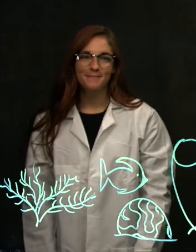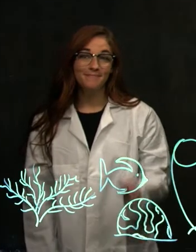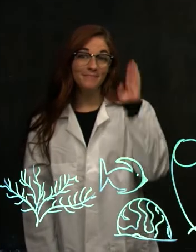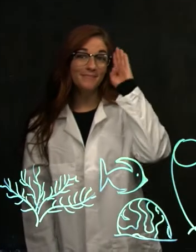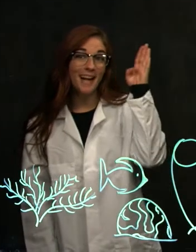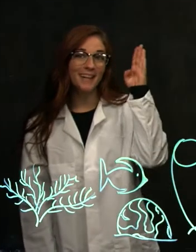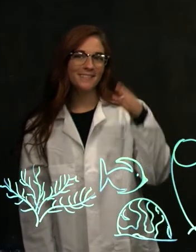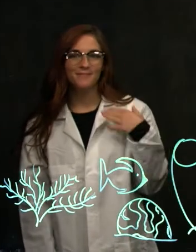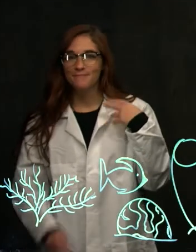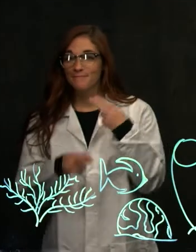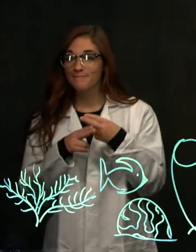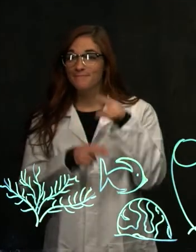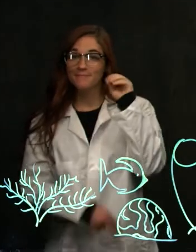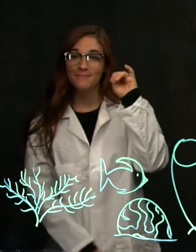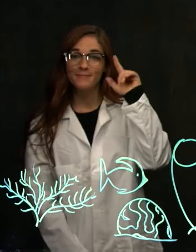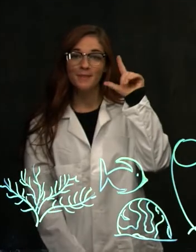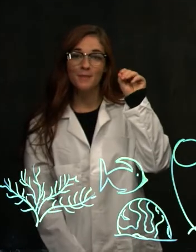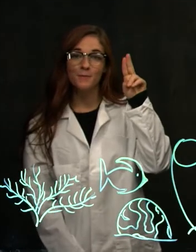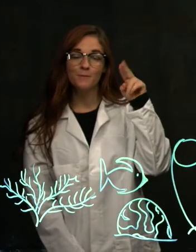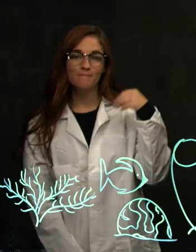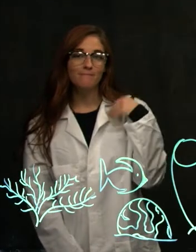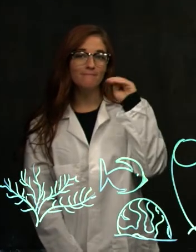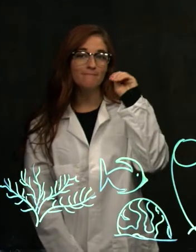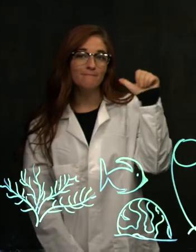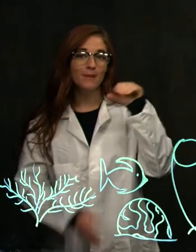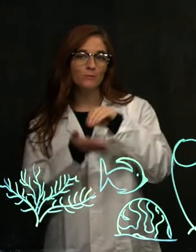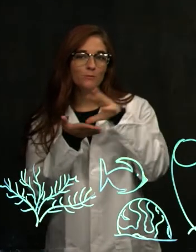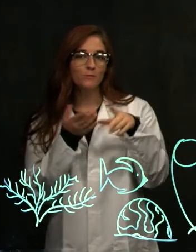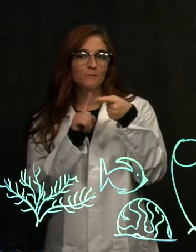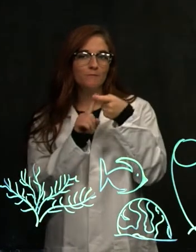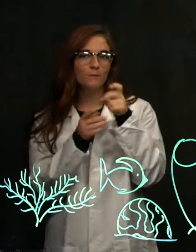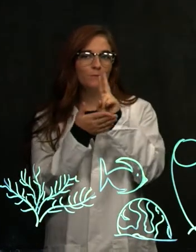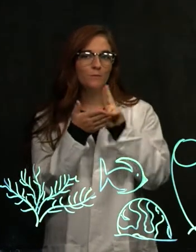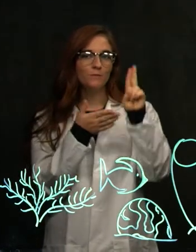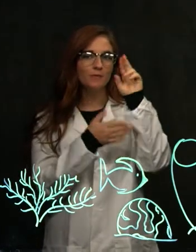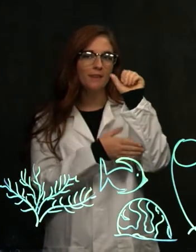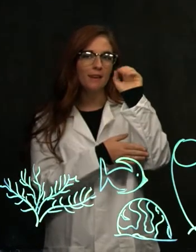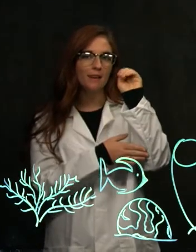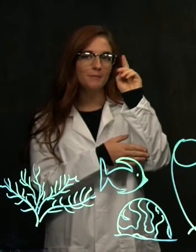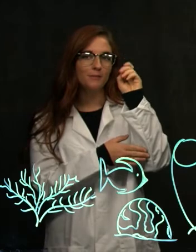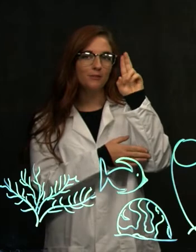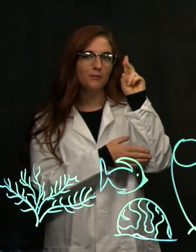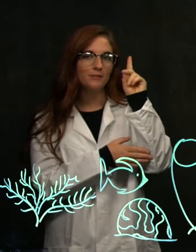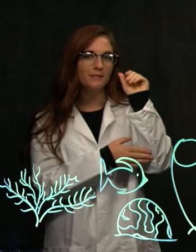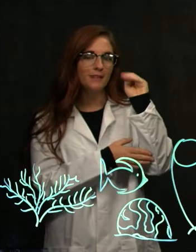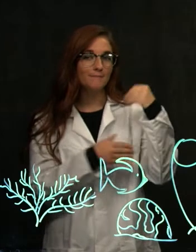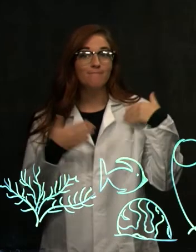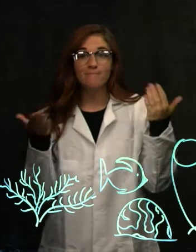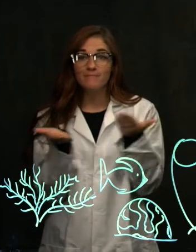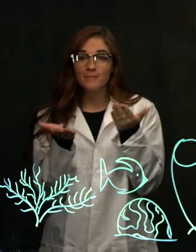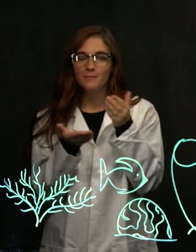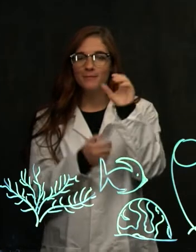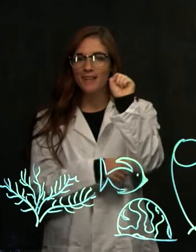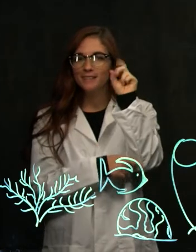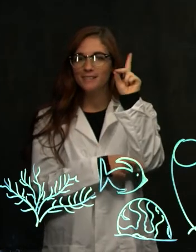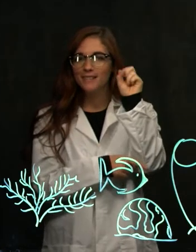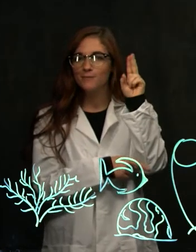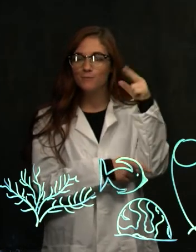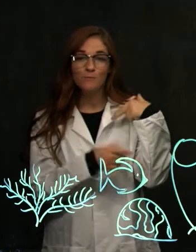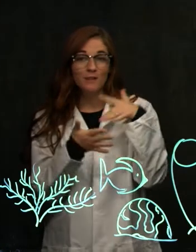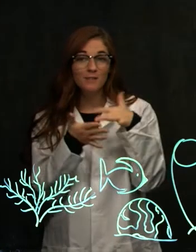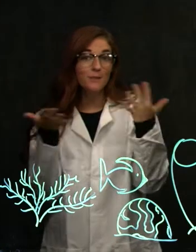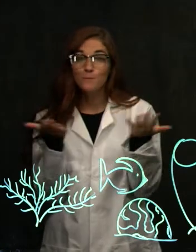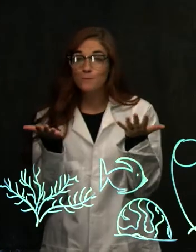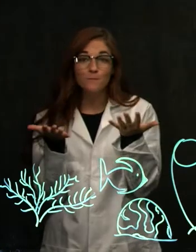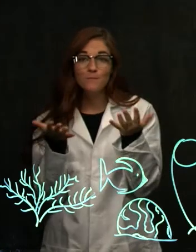Hi, I'm Milou and I'm a master's student from the University of Amsterdam and here in the rover lab at SDSU I study the war